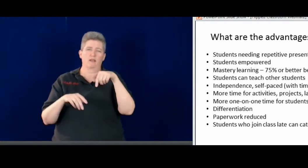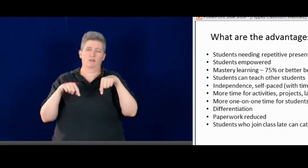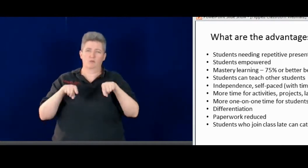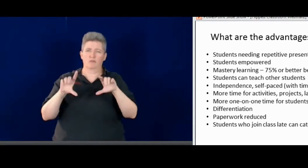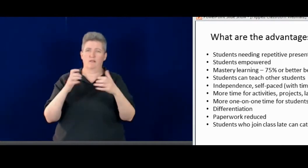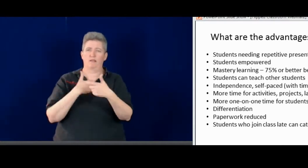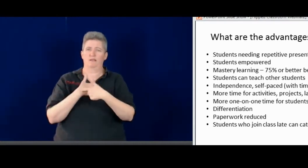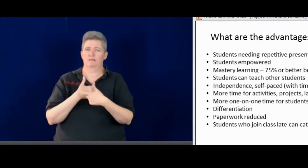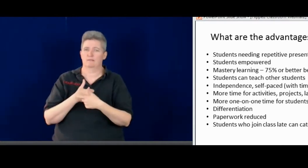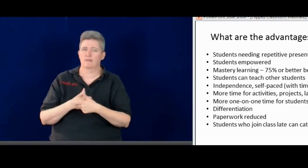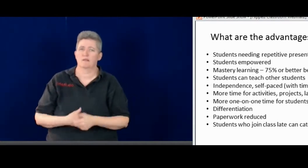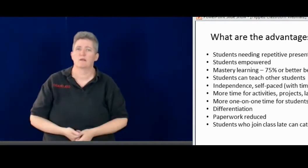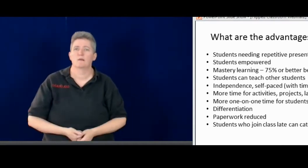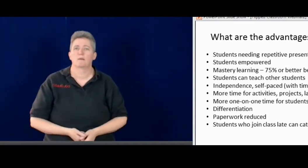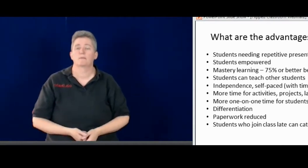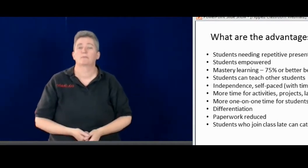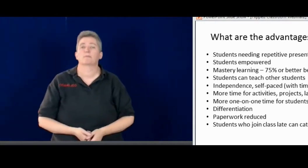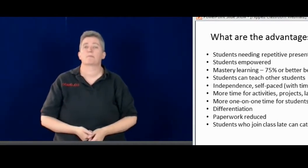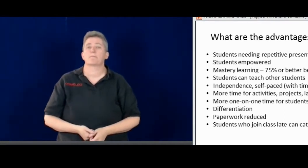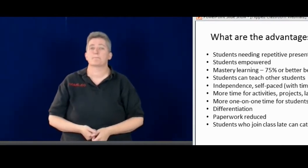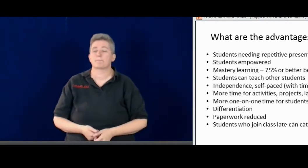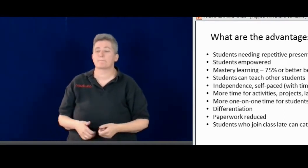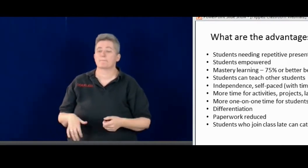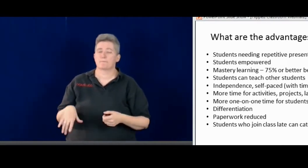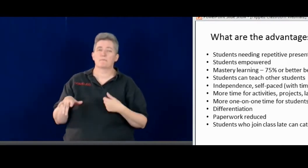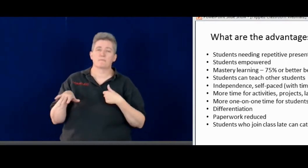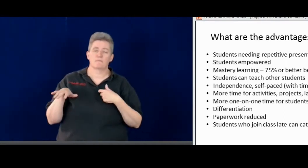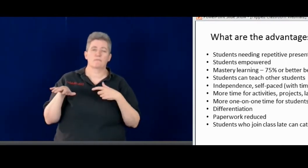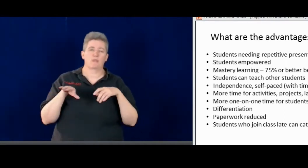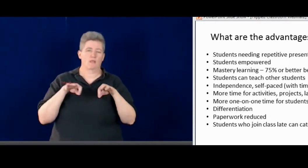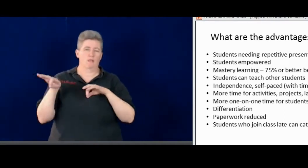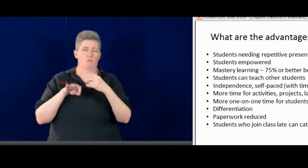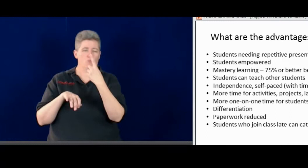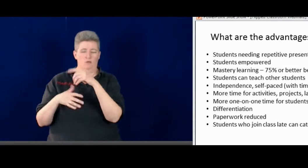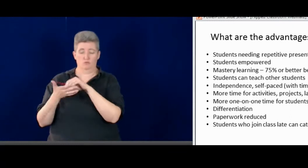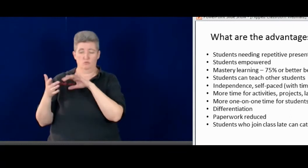So there's more opportunity to do that during class time.